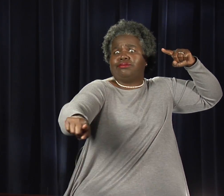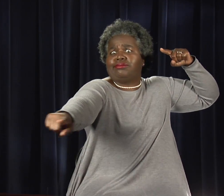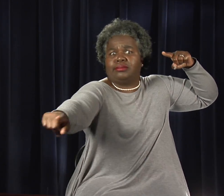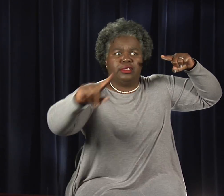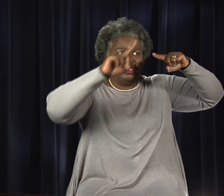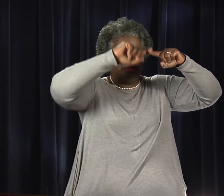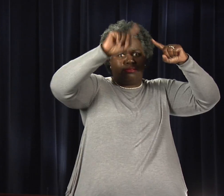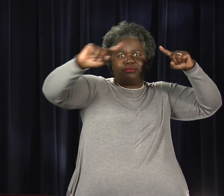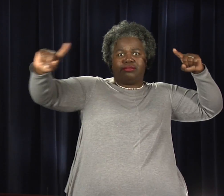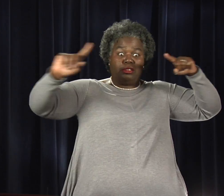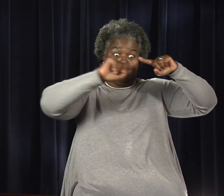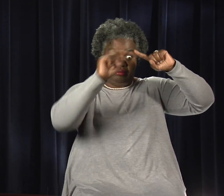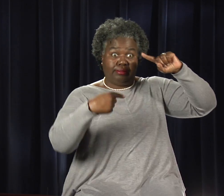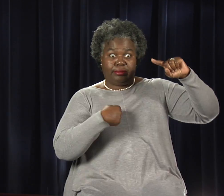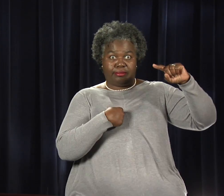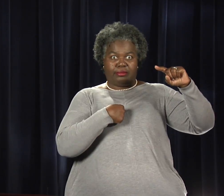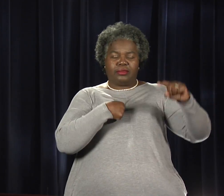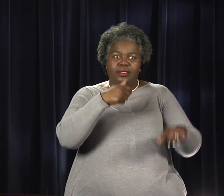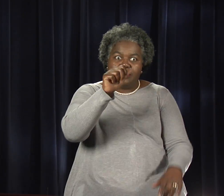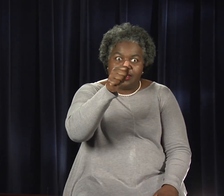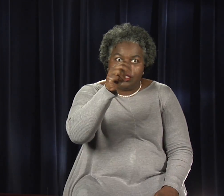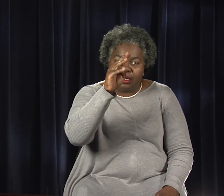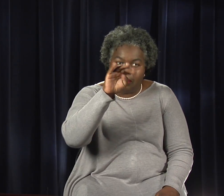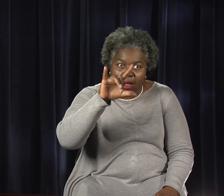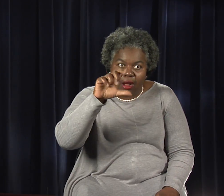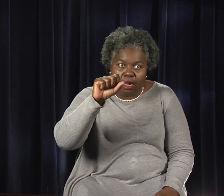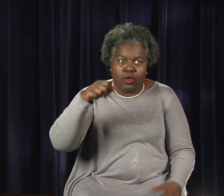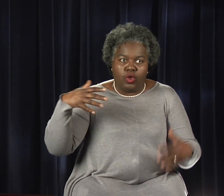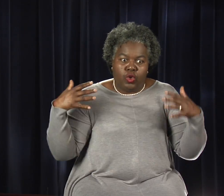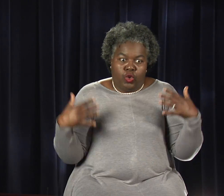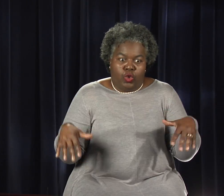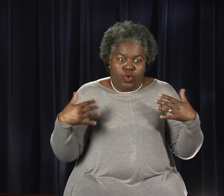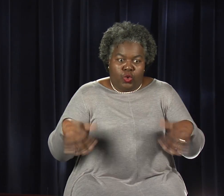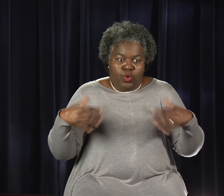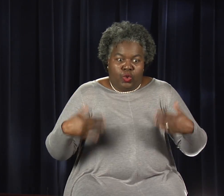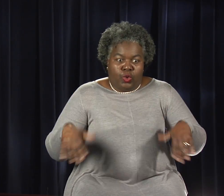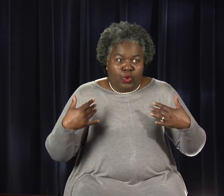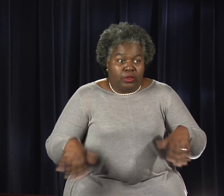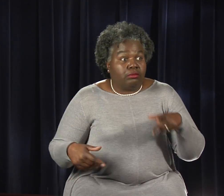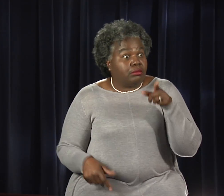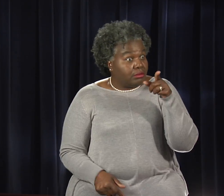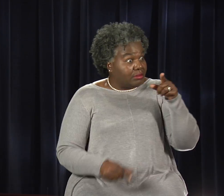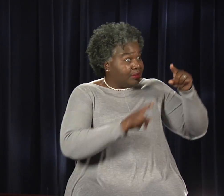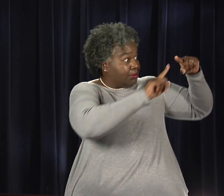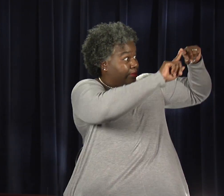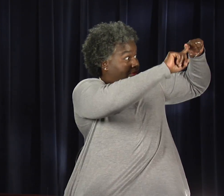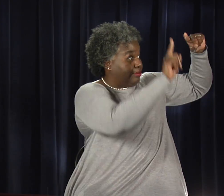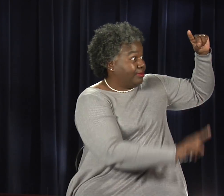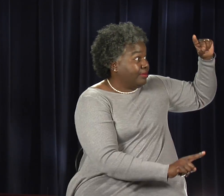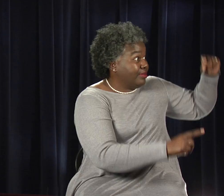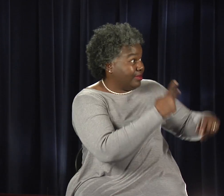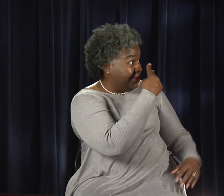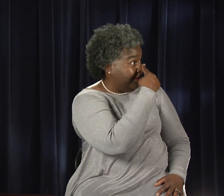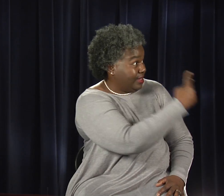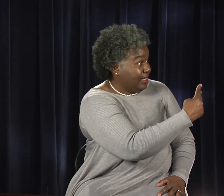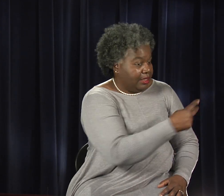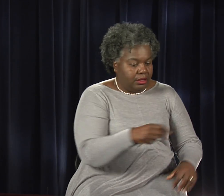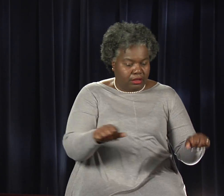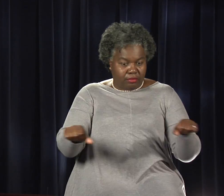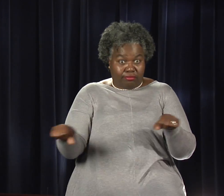which means it can strike you before the rain begins and after it stops. If you're outdoors and see a flash of